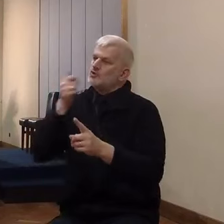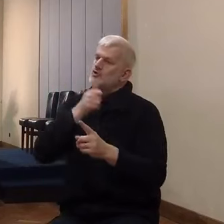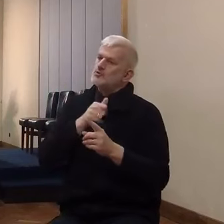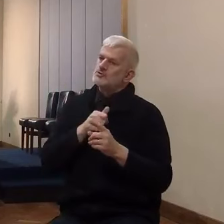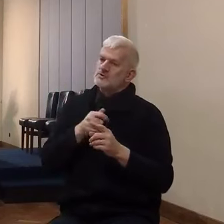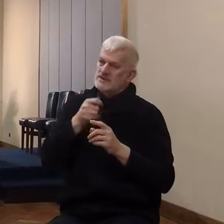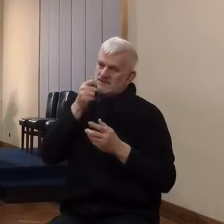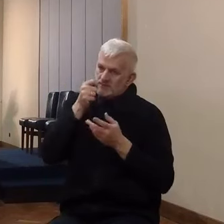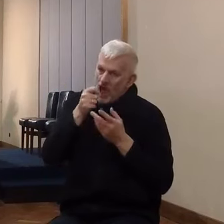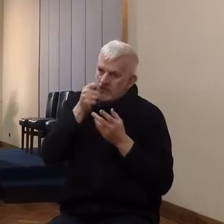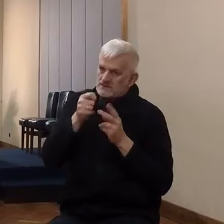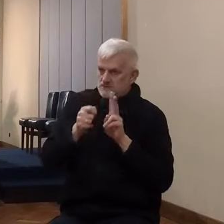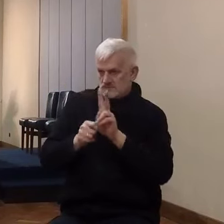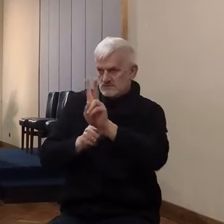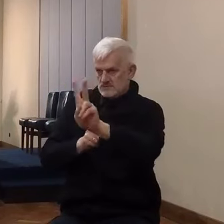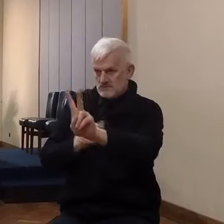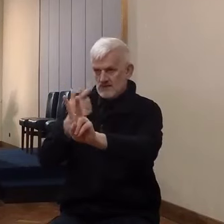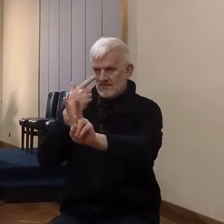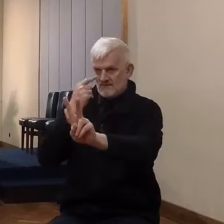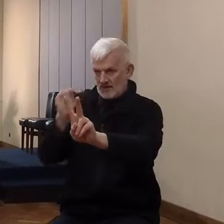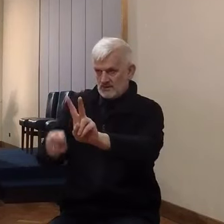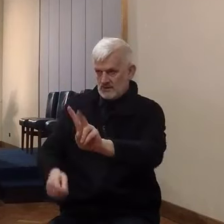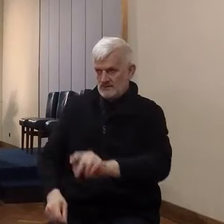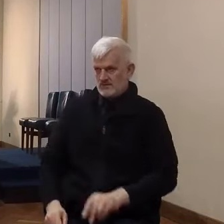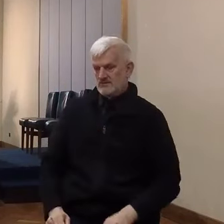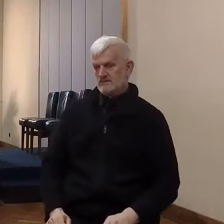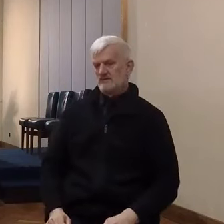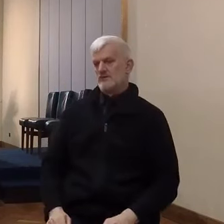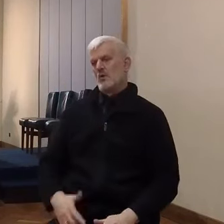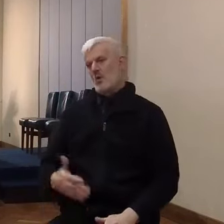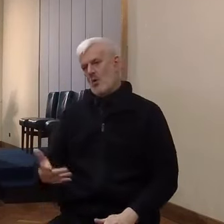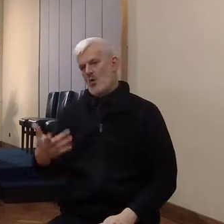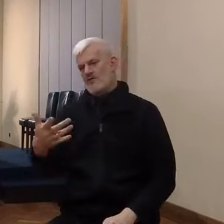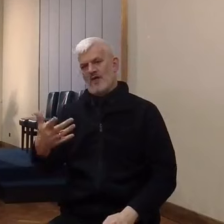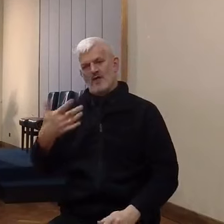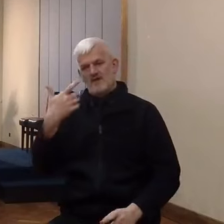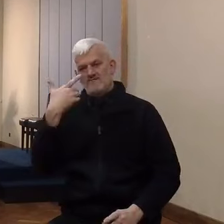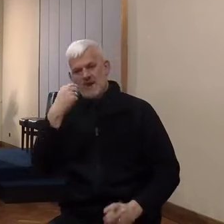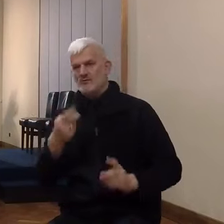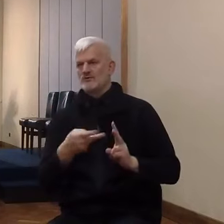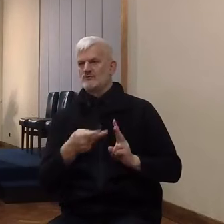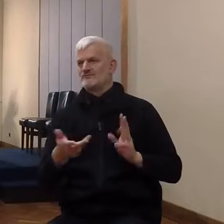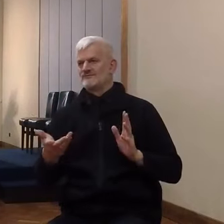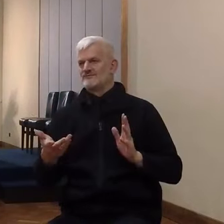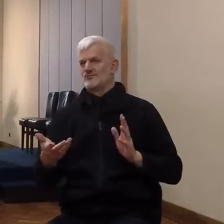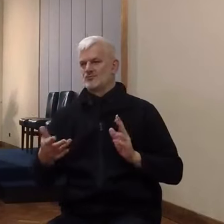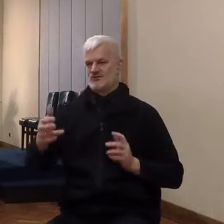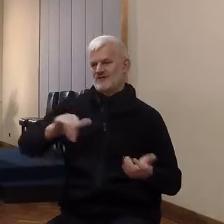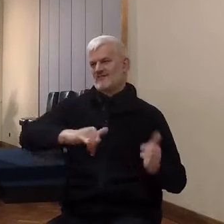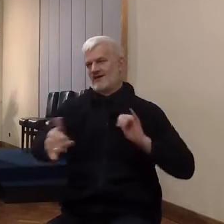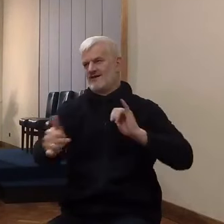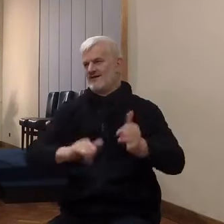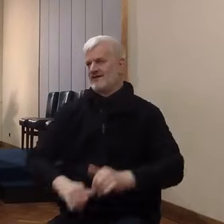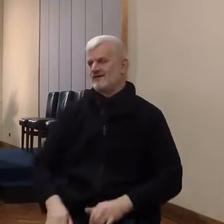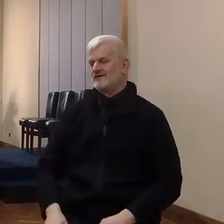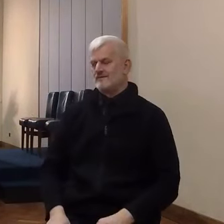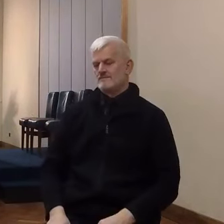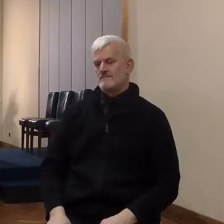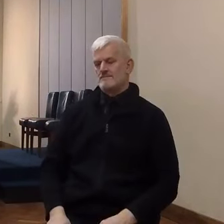found her, or rather, were found by her. And then, probably, you could say that God